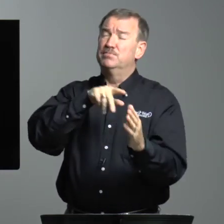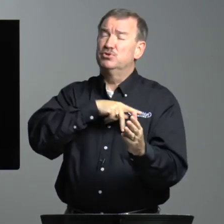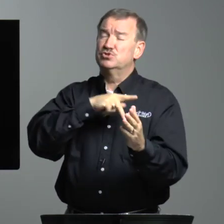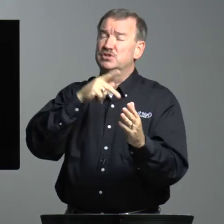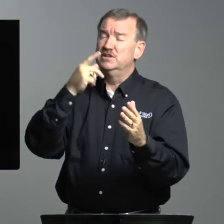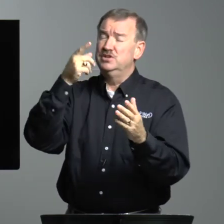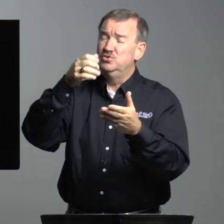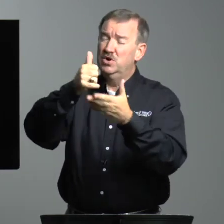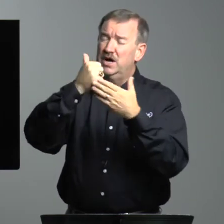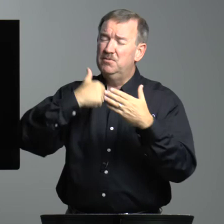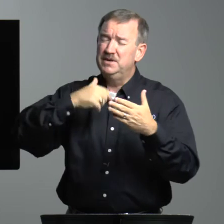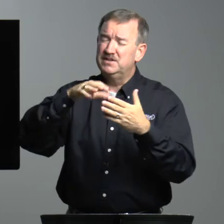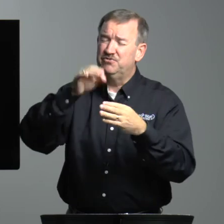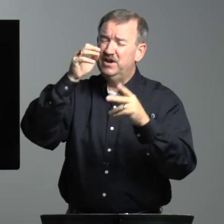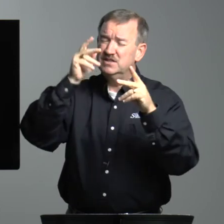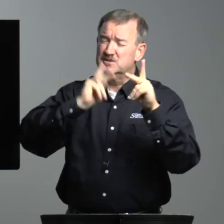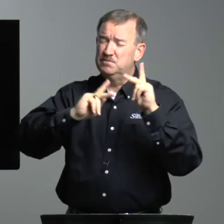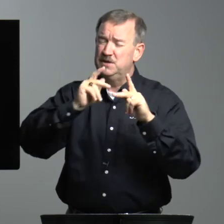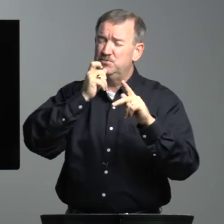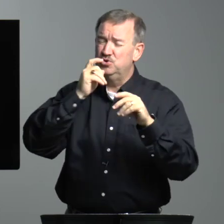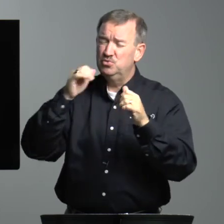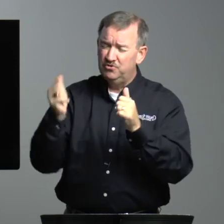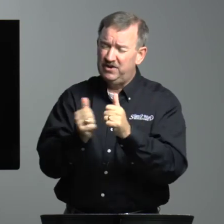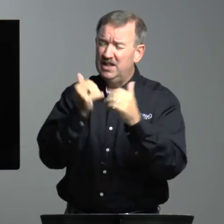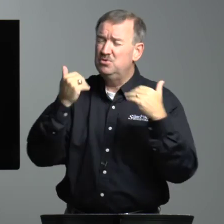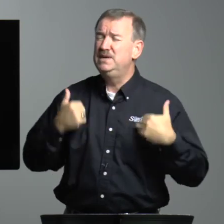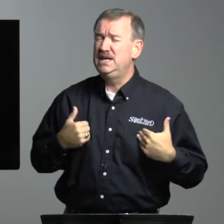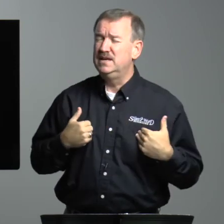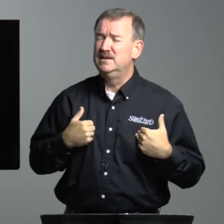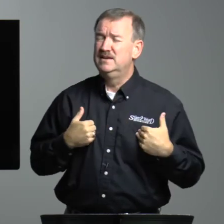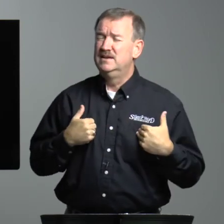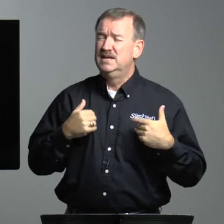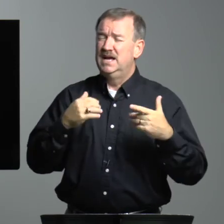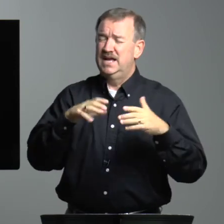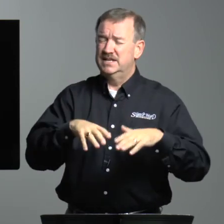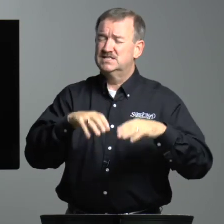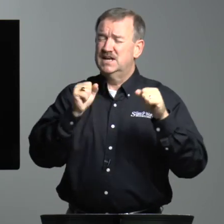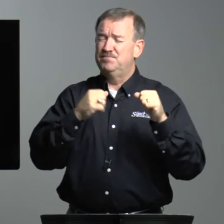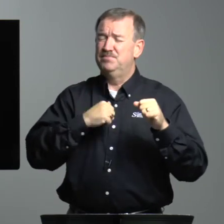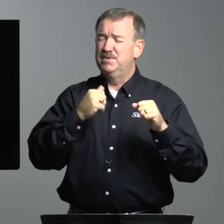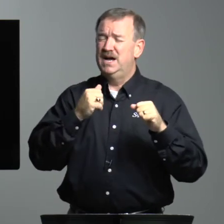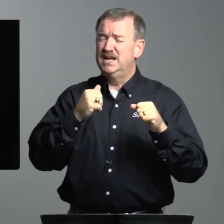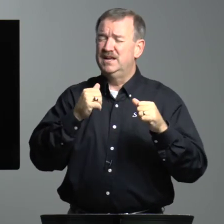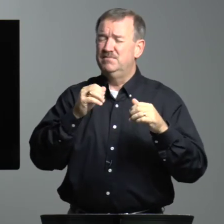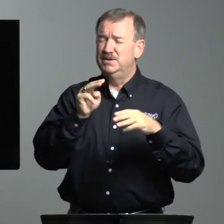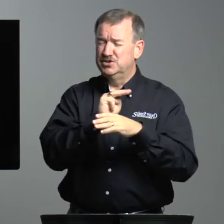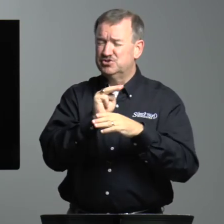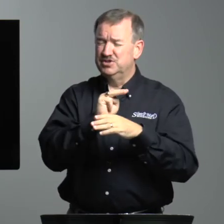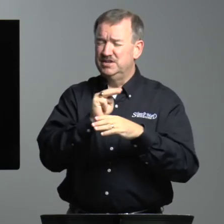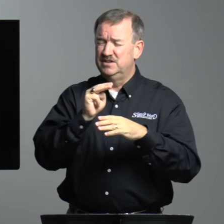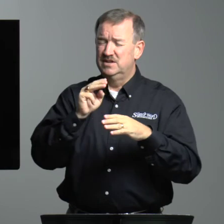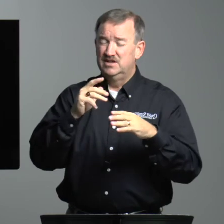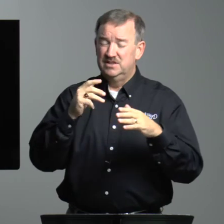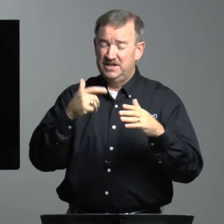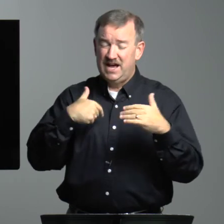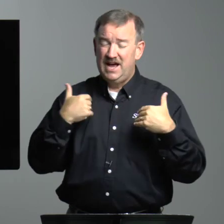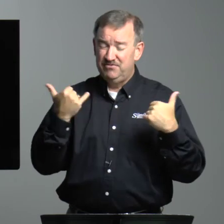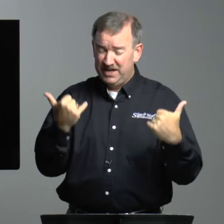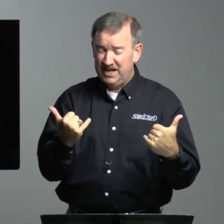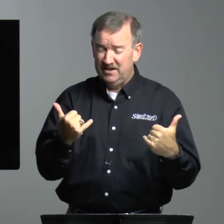personally that you will help me to find some people who will follow me. And accept my ministry that I have now.